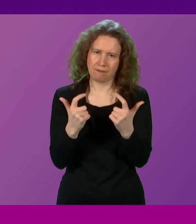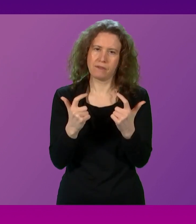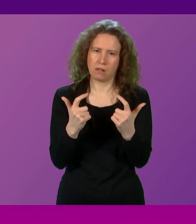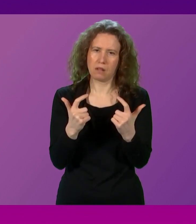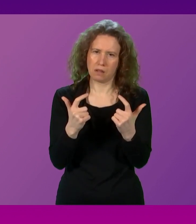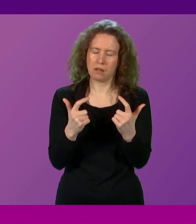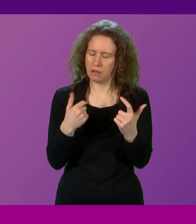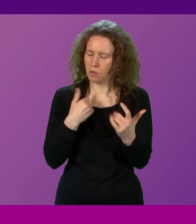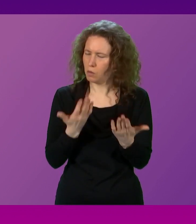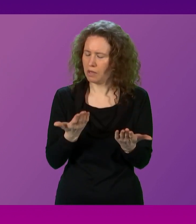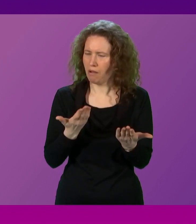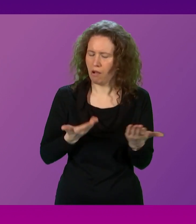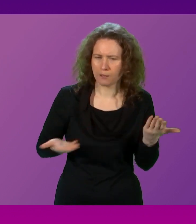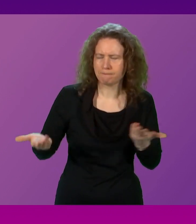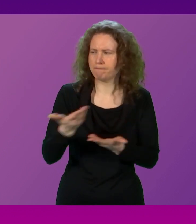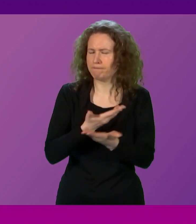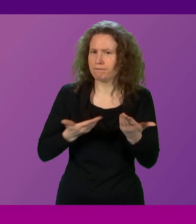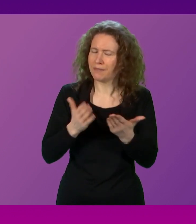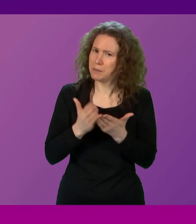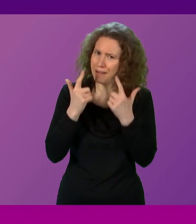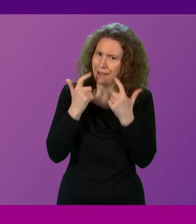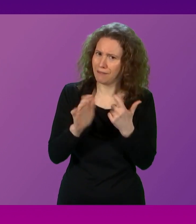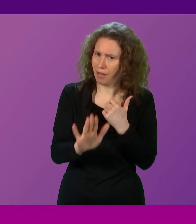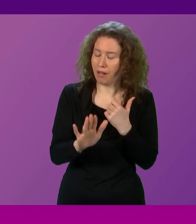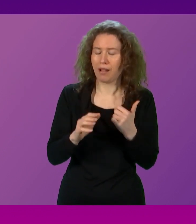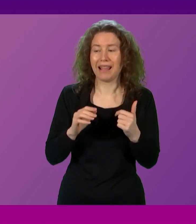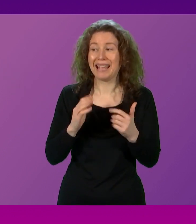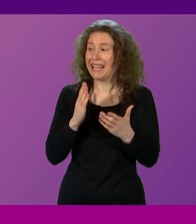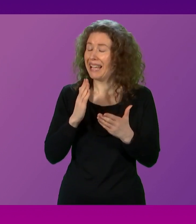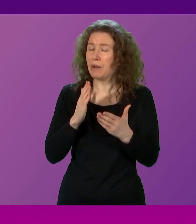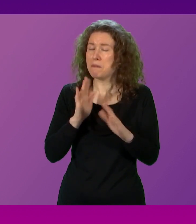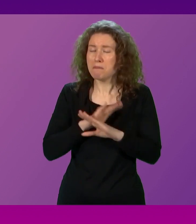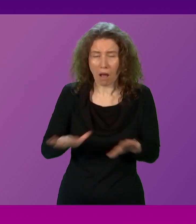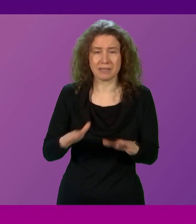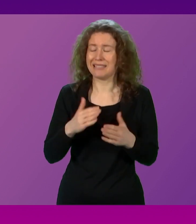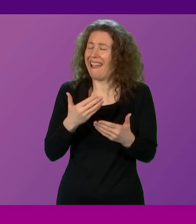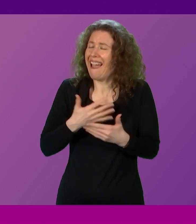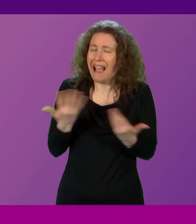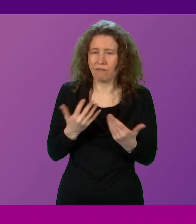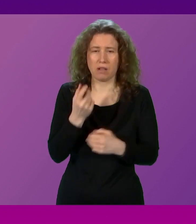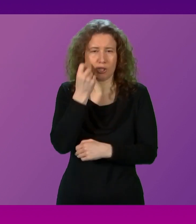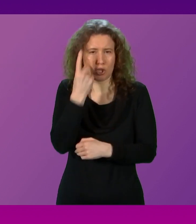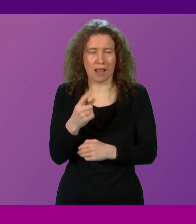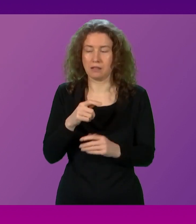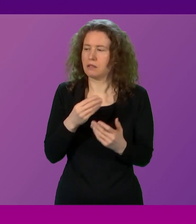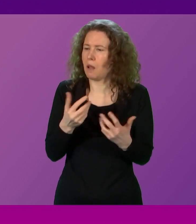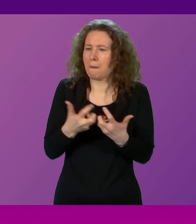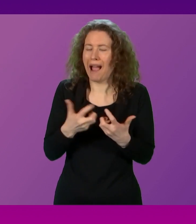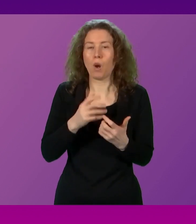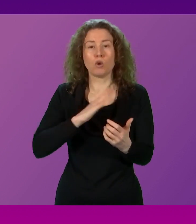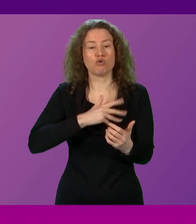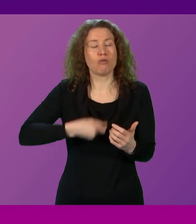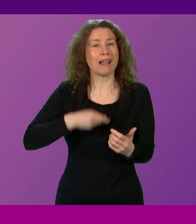these exchanges that we do not, even inadvertently, suggest that somehow trans